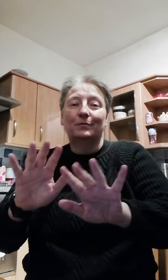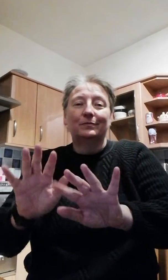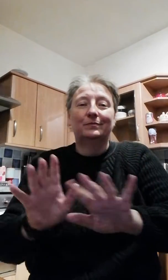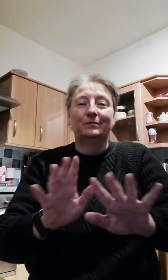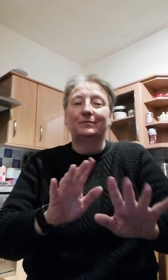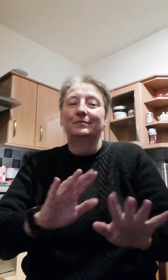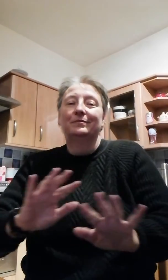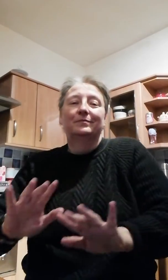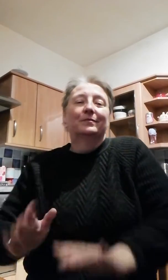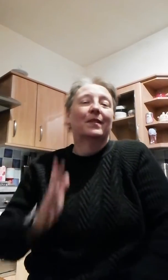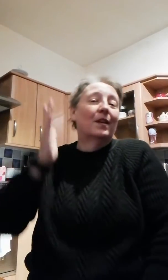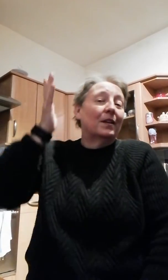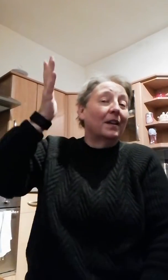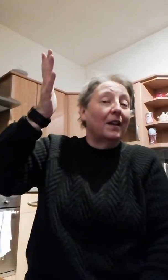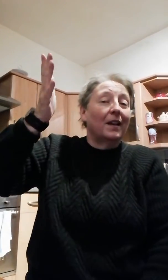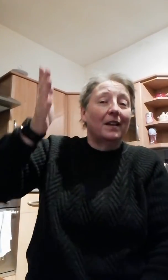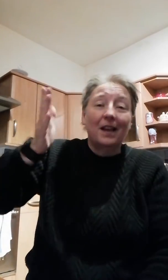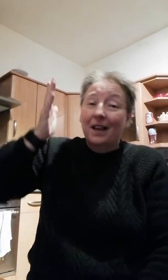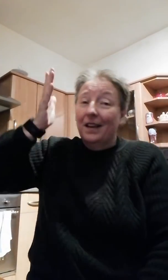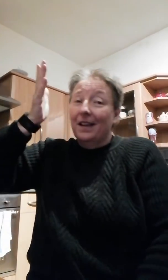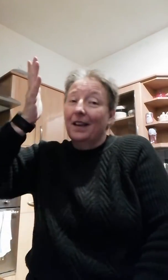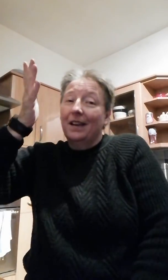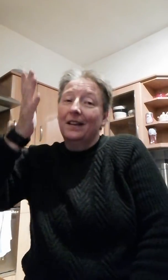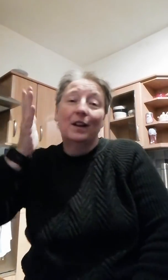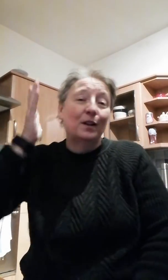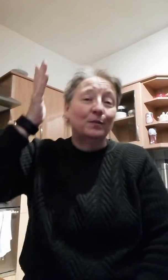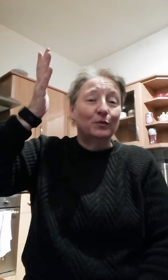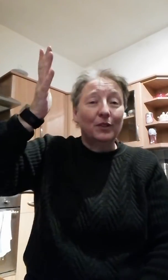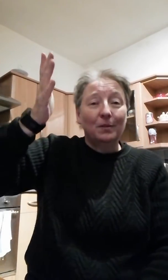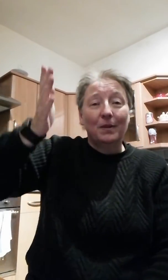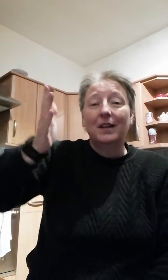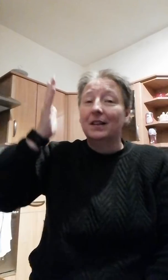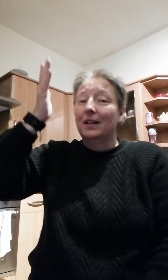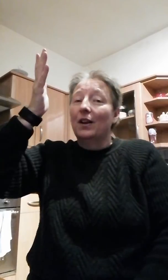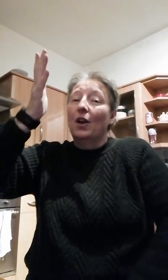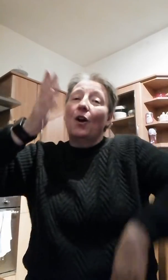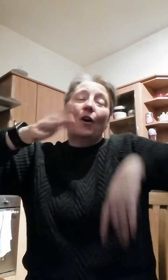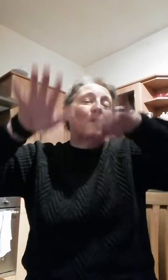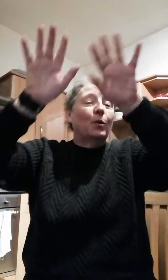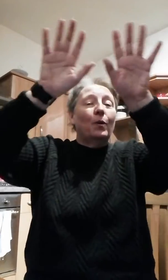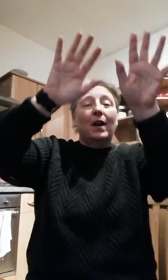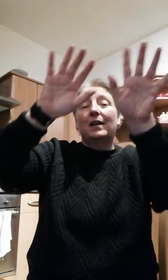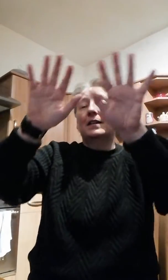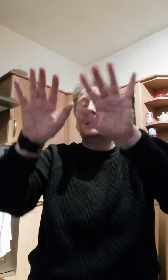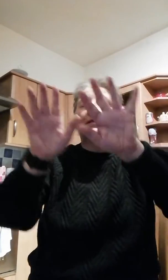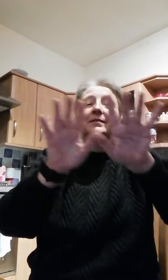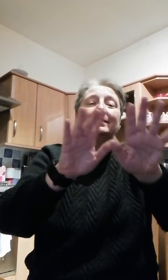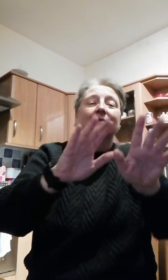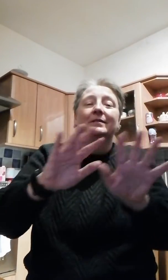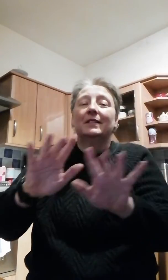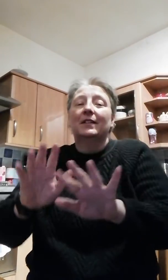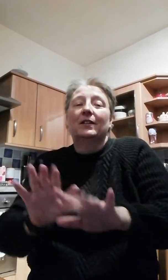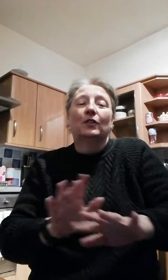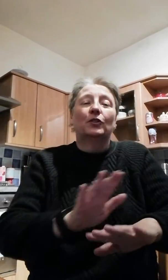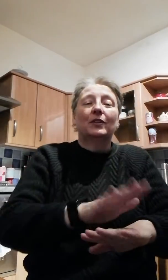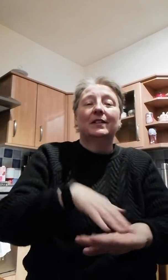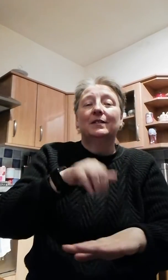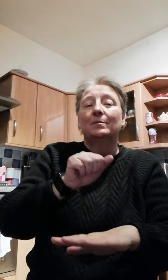Well then I, I, I am dreaming of a white Christmas,